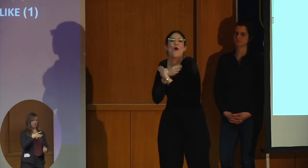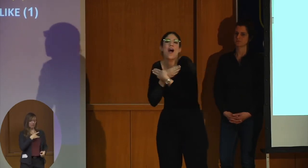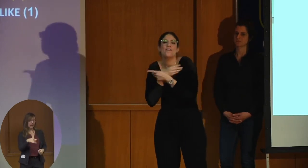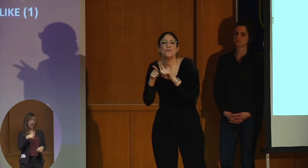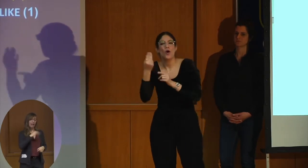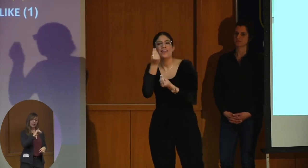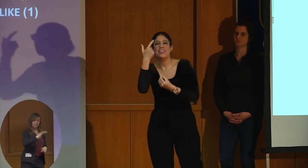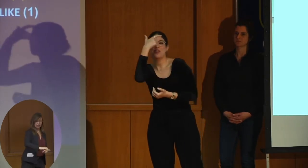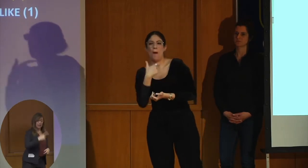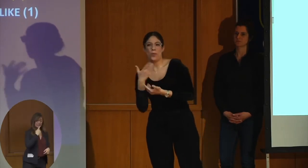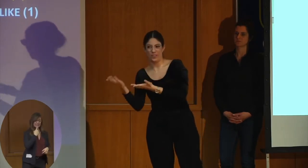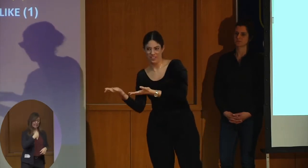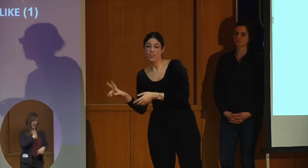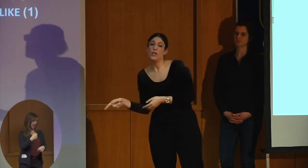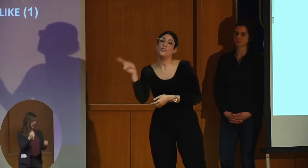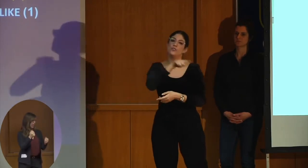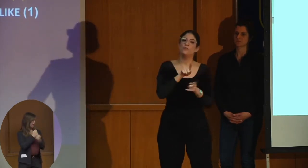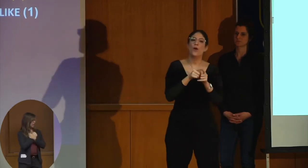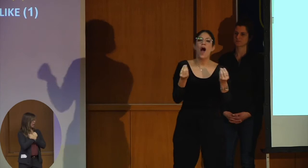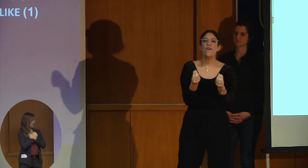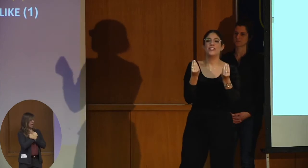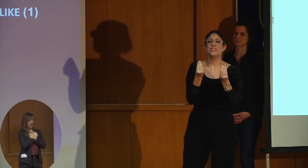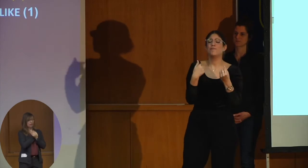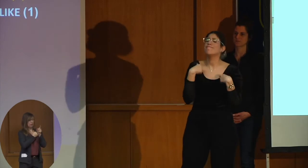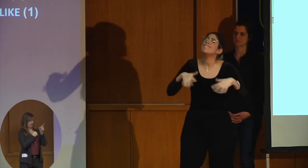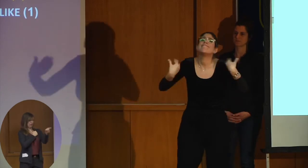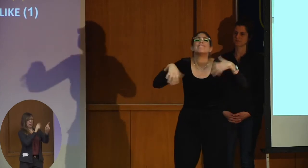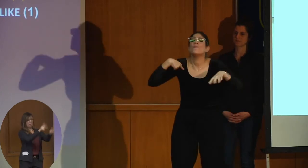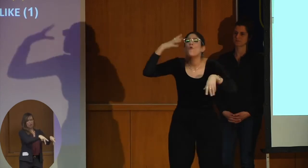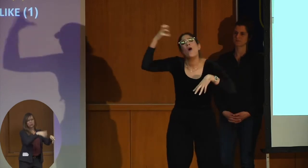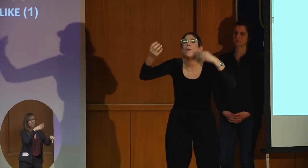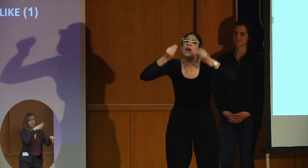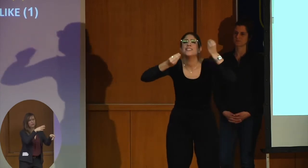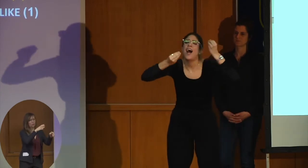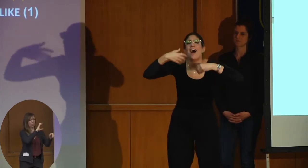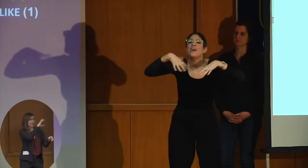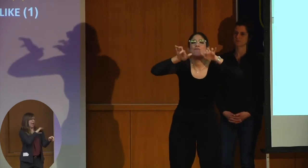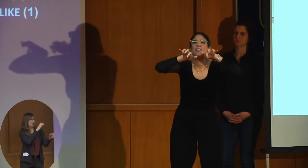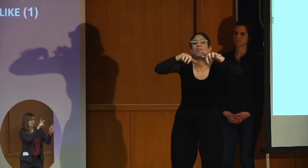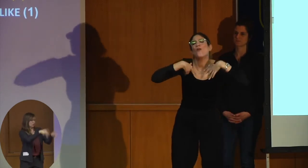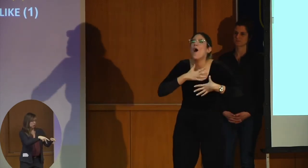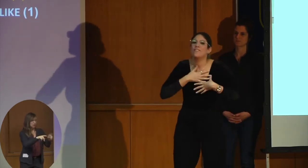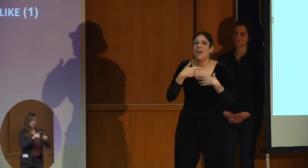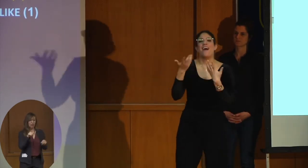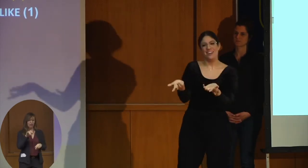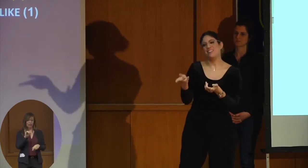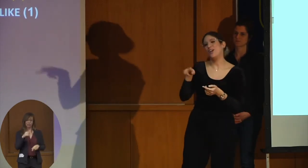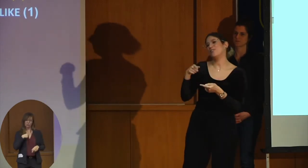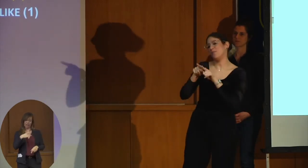a person or a character. But if you say, I like playing